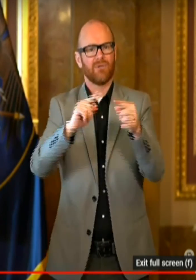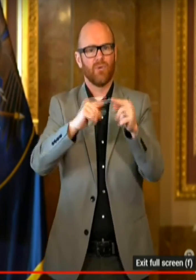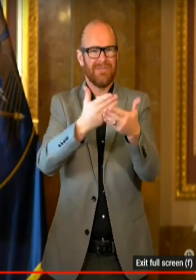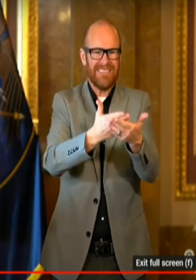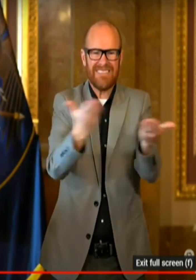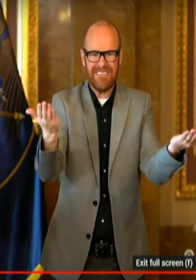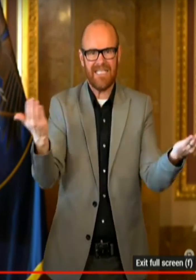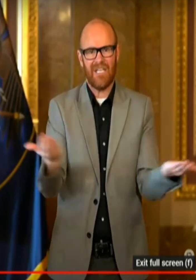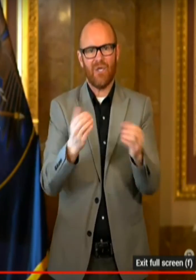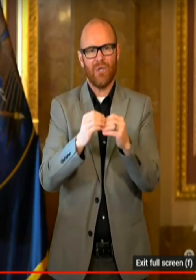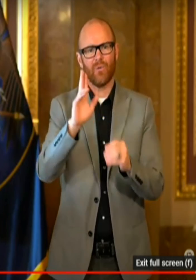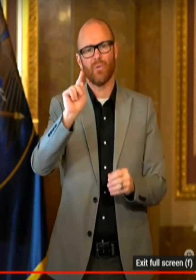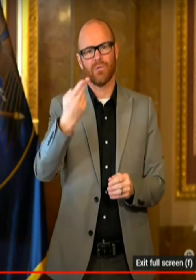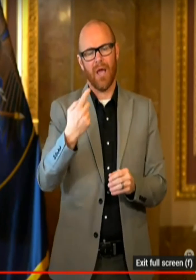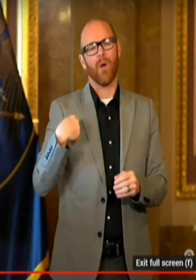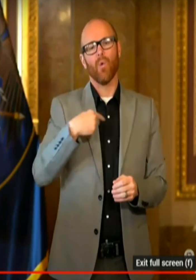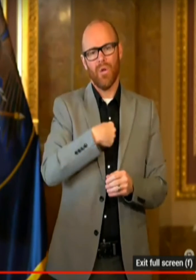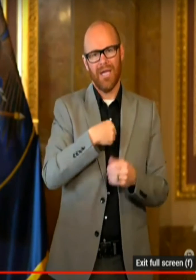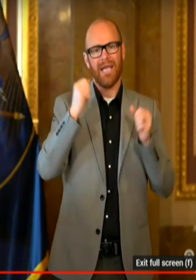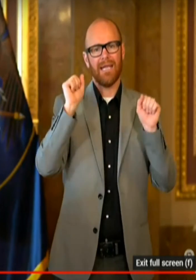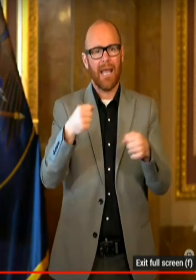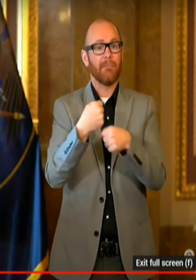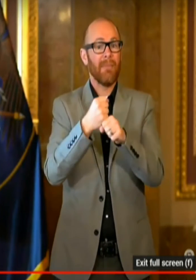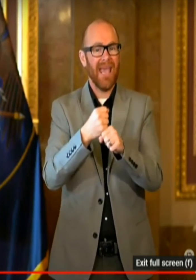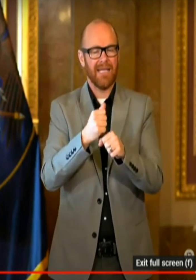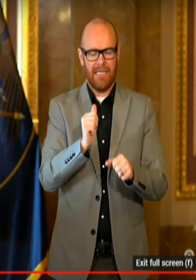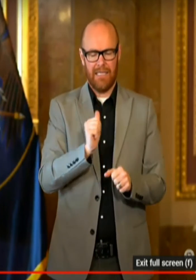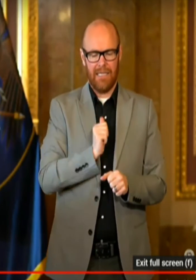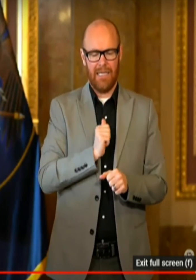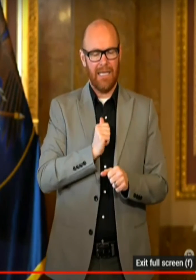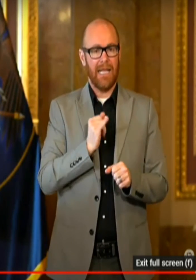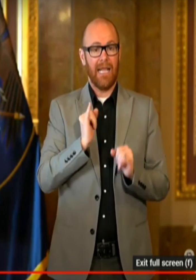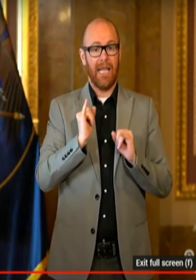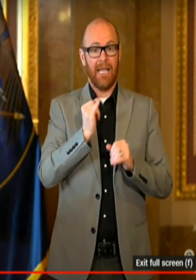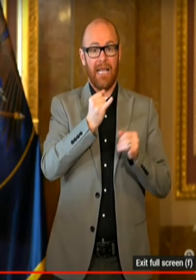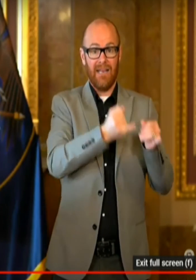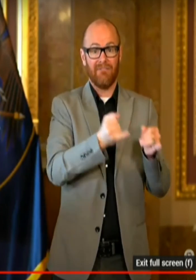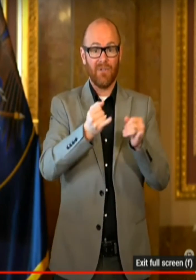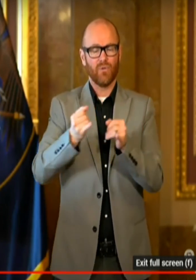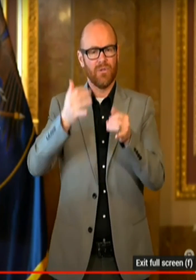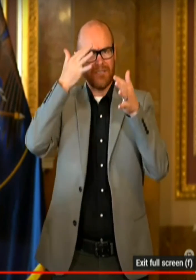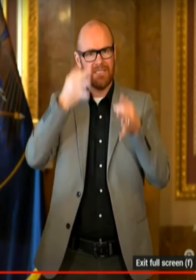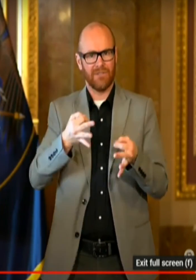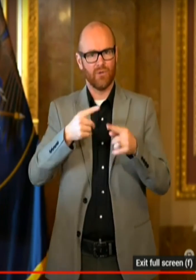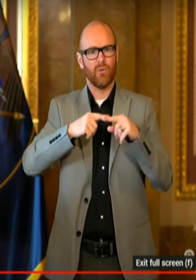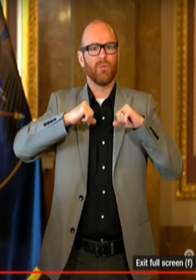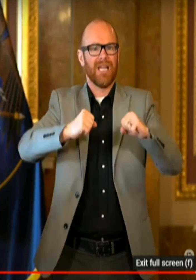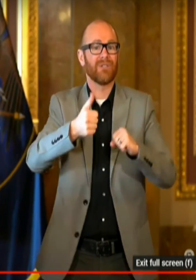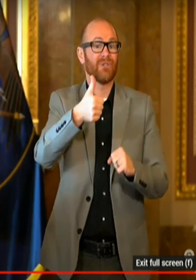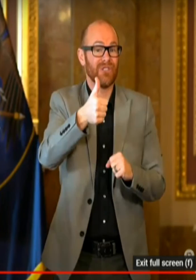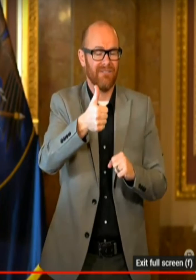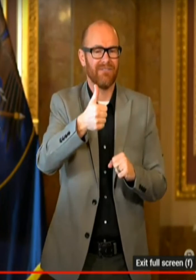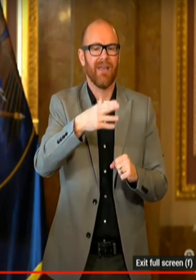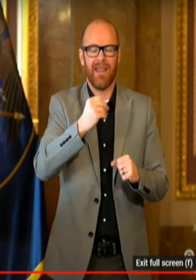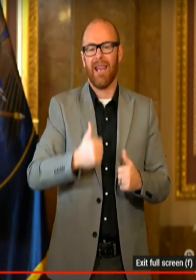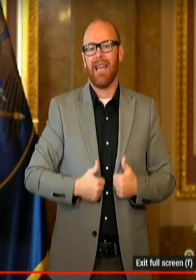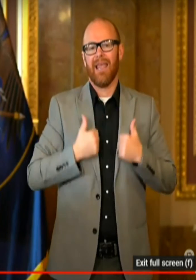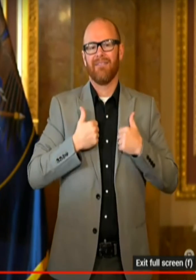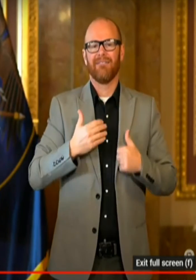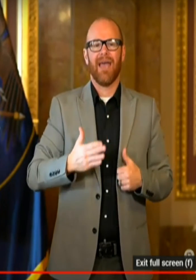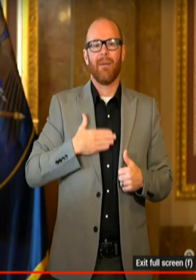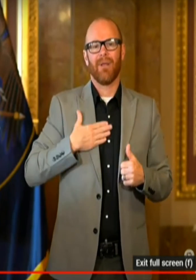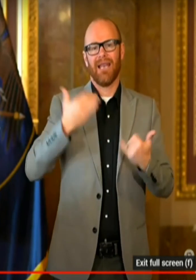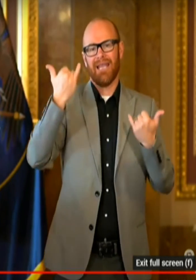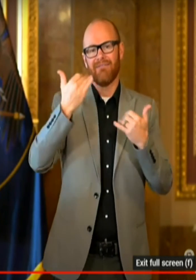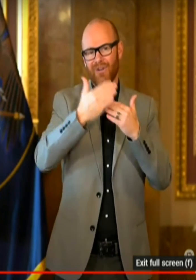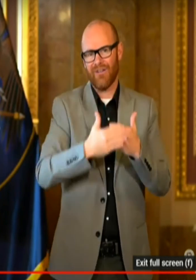the ability now to make those decisions individually, to protect ourselves, and to live happily ever after. Thank you so much for your